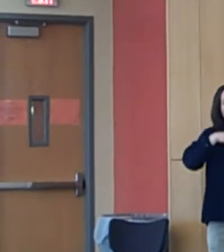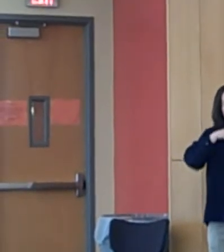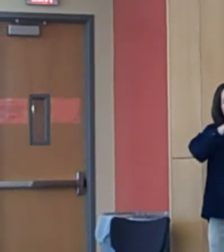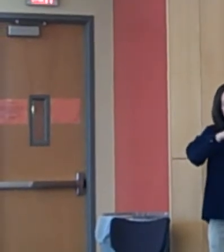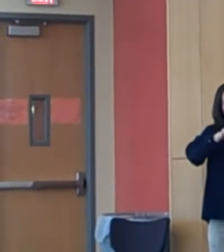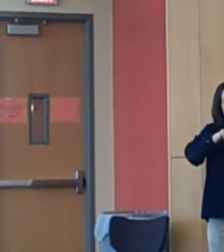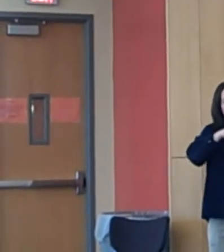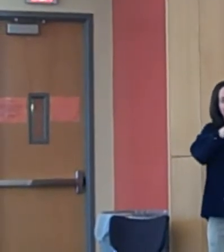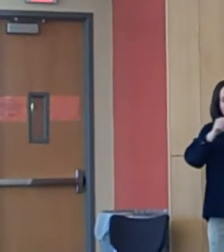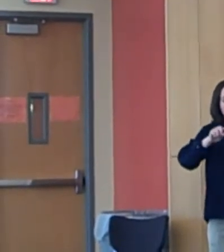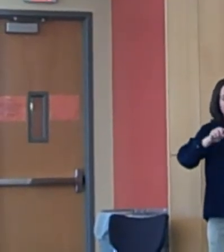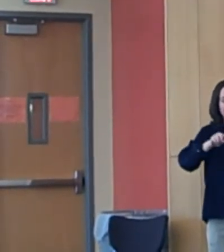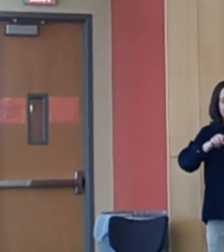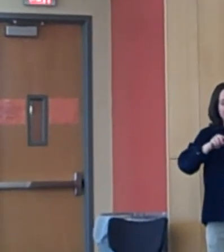secondary concentration of education.